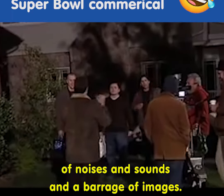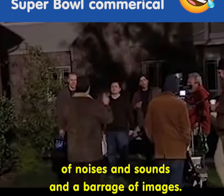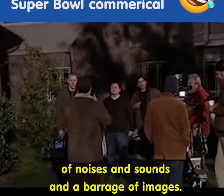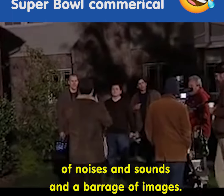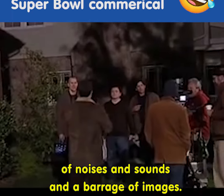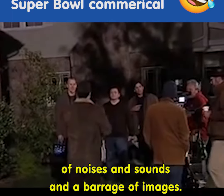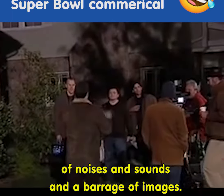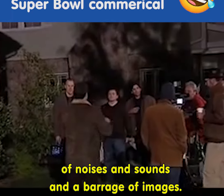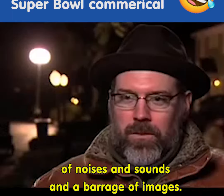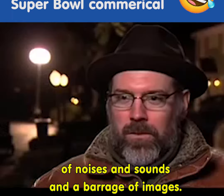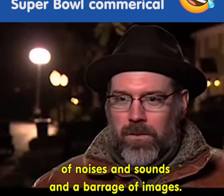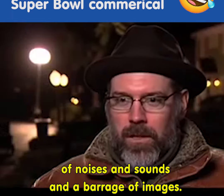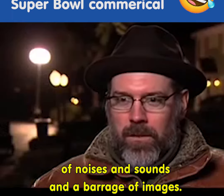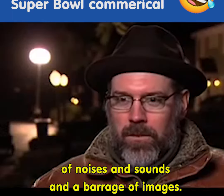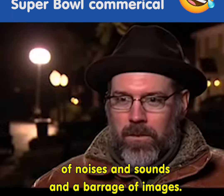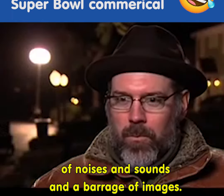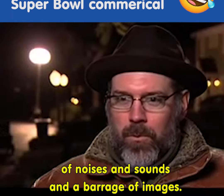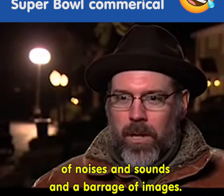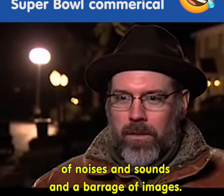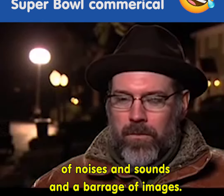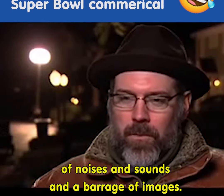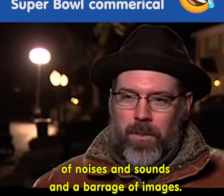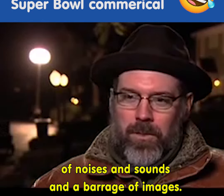noises and sounds and a barrage of images.